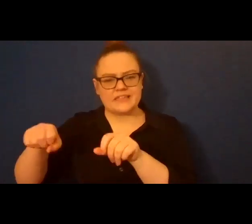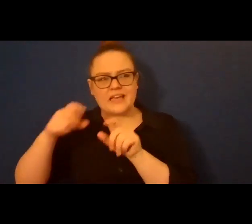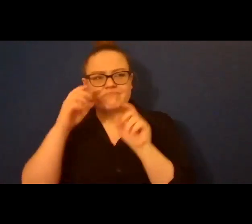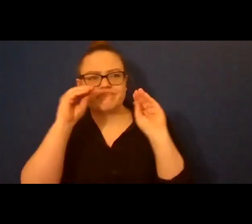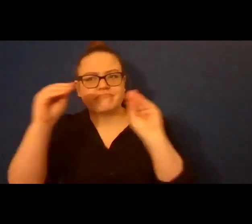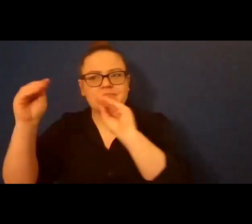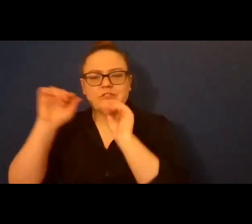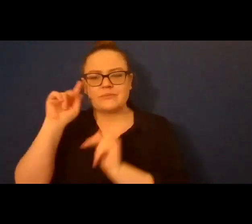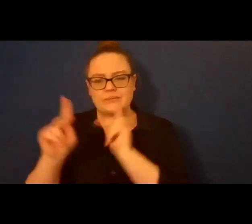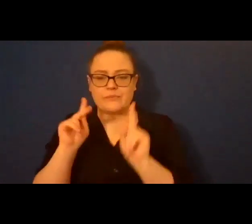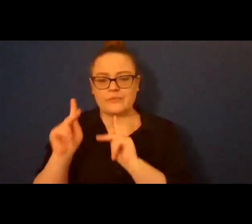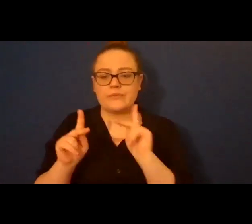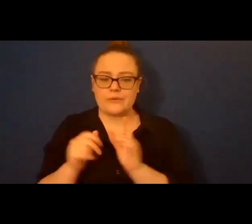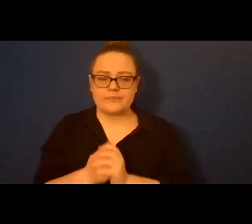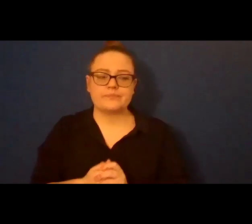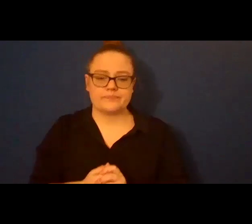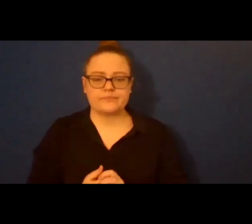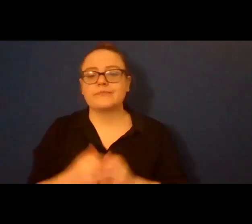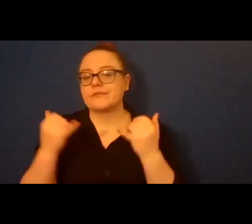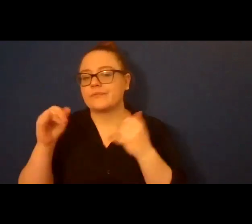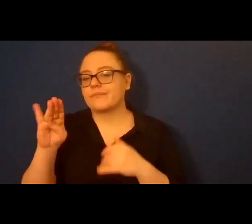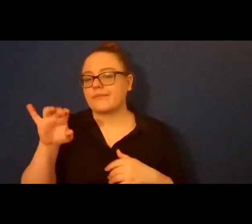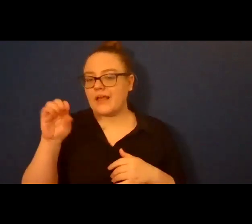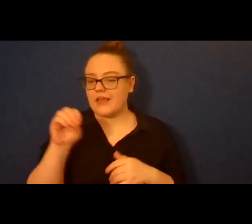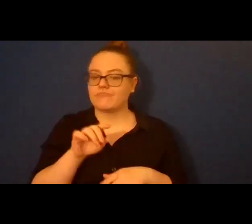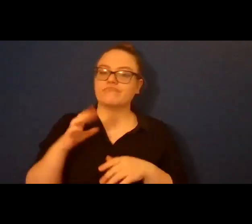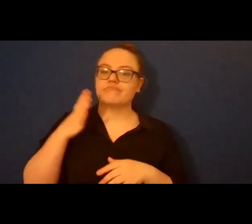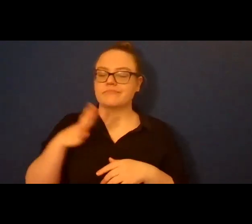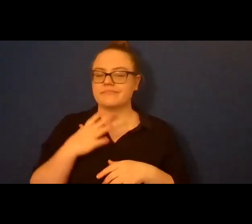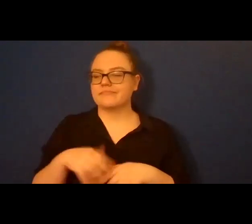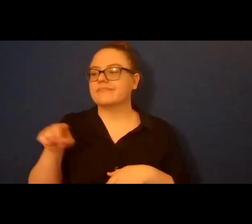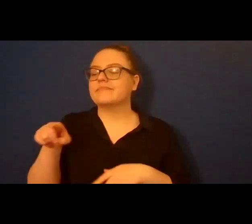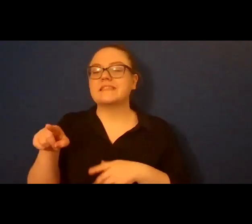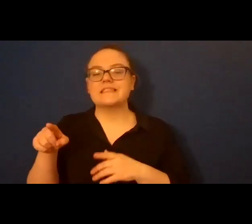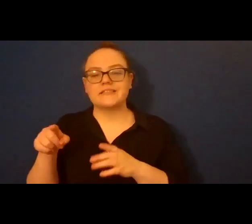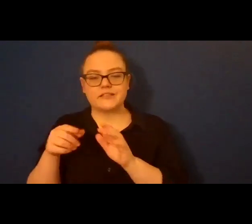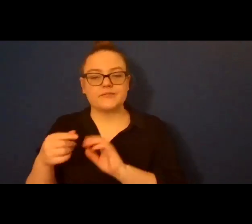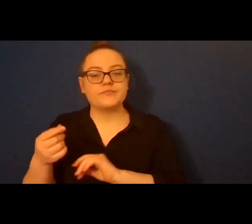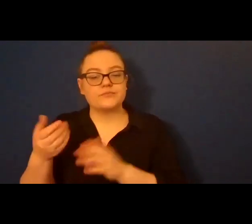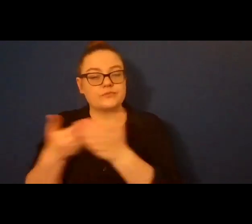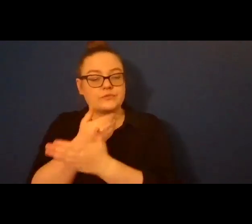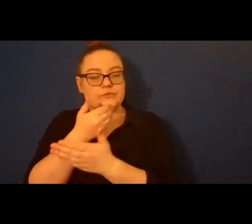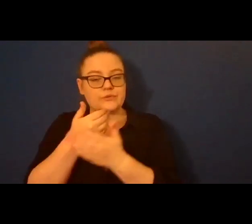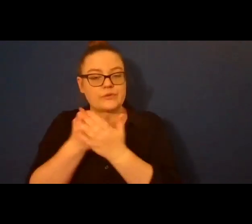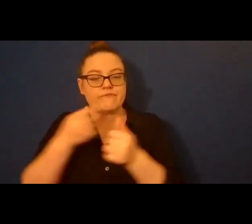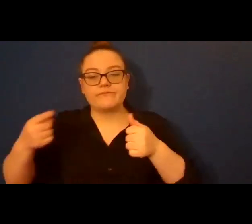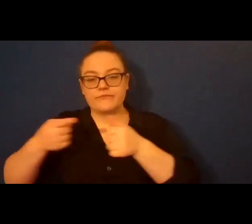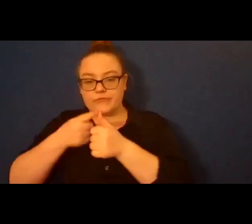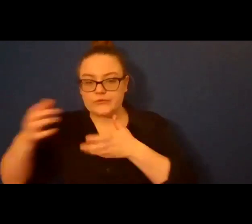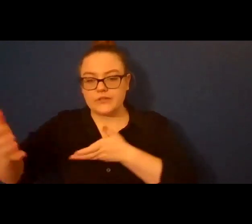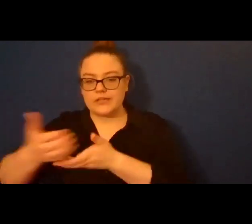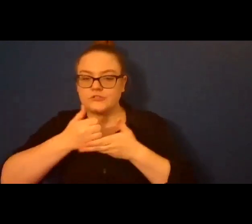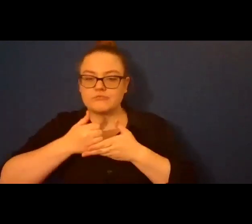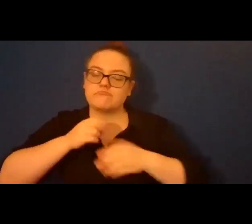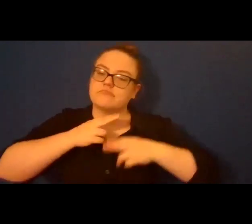let him give you that gift. Okay, Kava Akbar's debut collection, Calling a Wolf a Wolf, was published in 2017